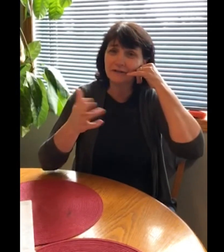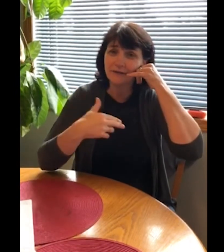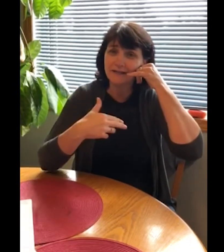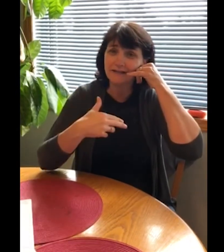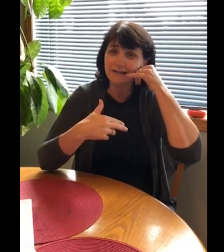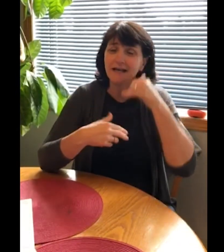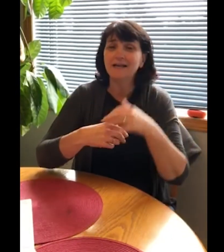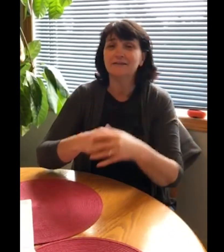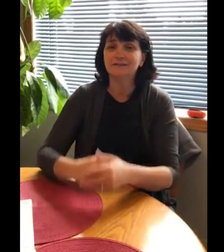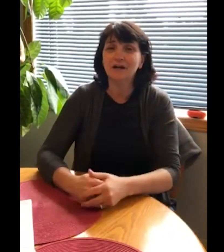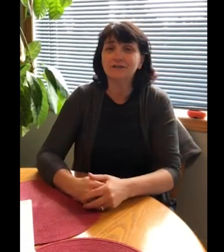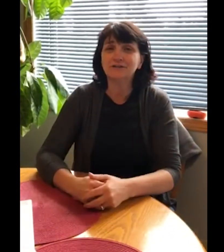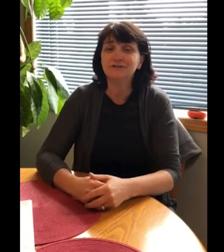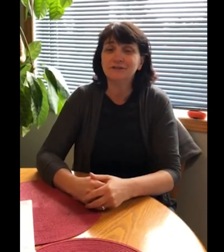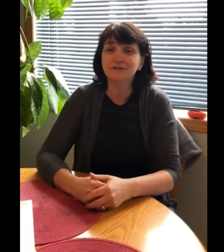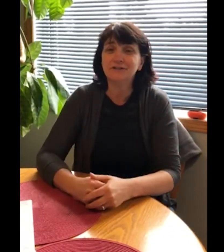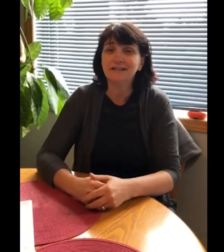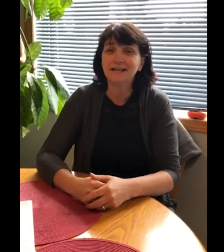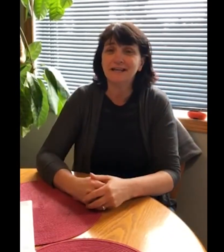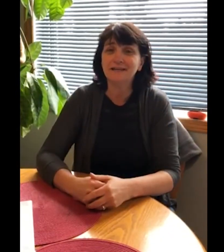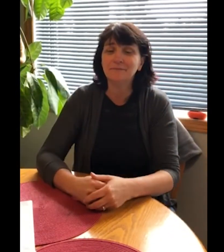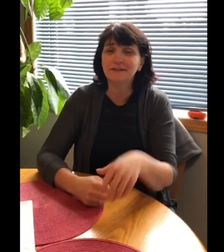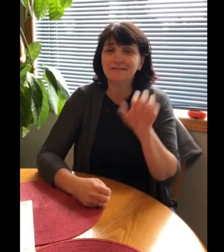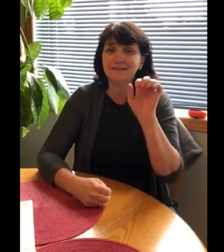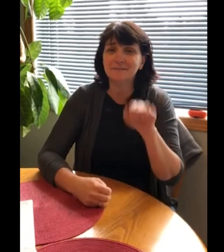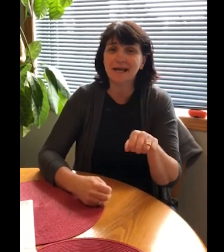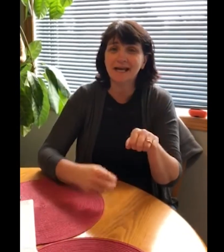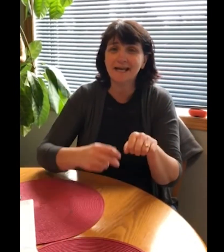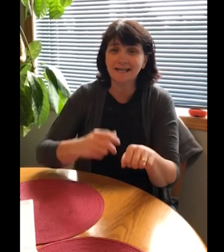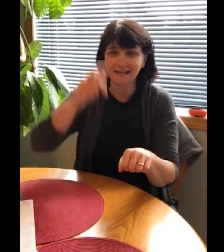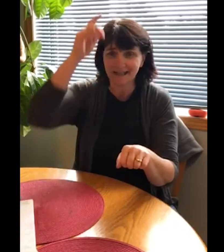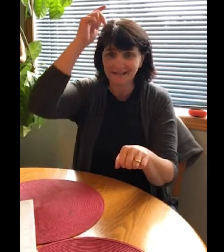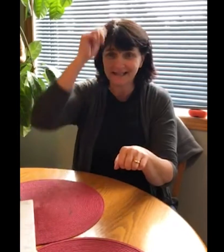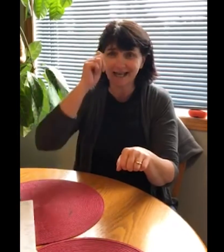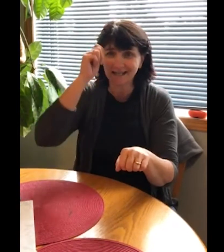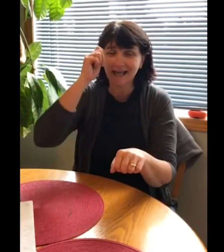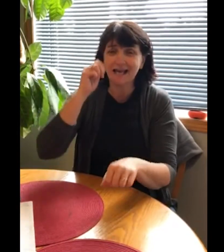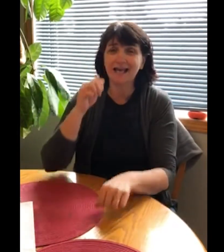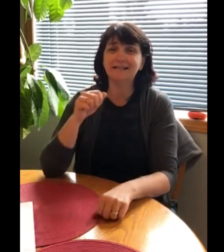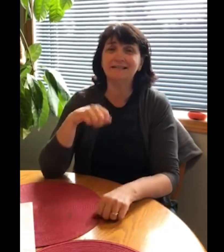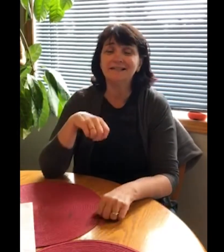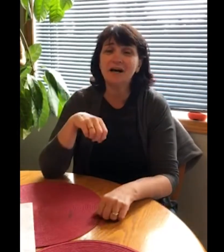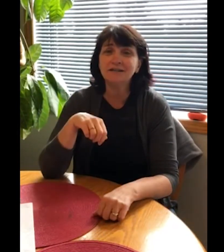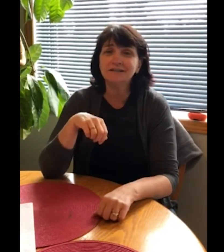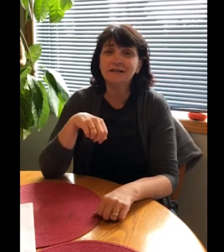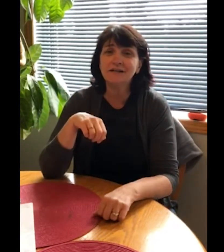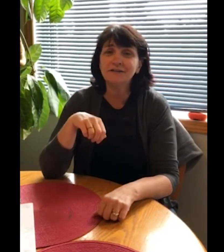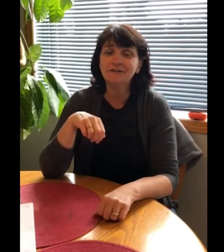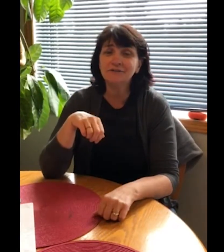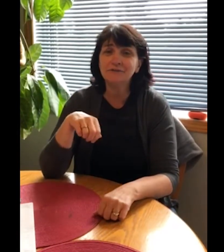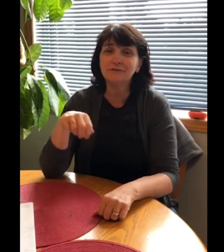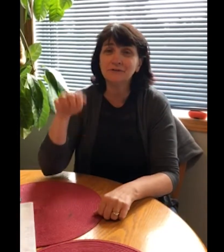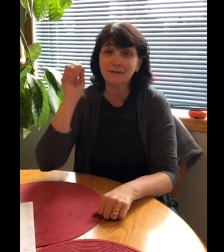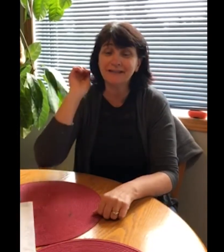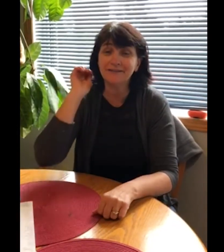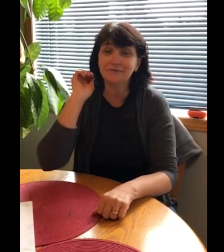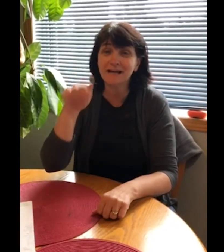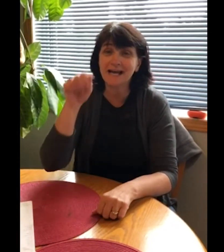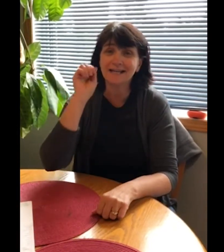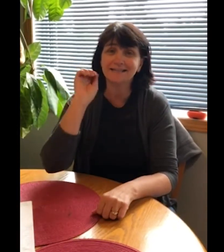quick. The doctor came with his bag and his hat and he knocked on the door with a rat-a